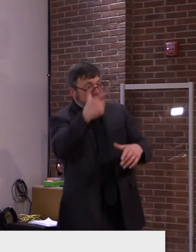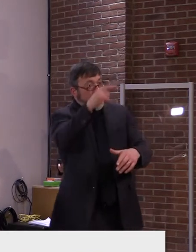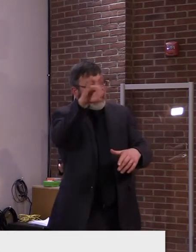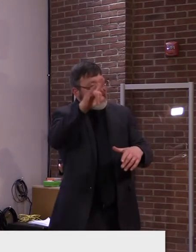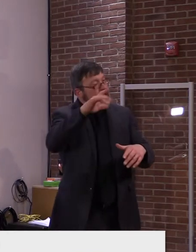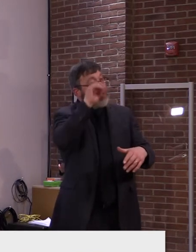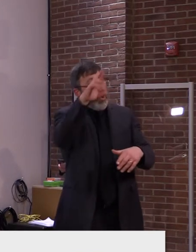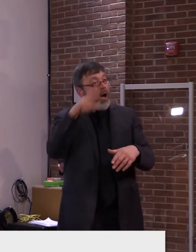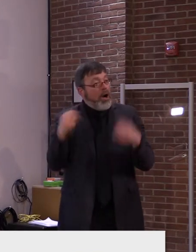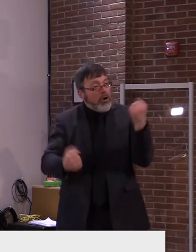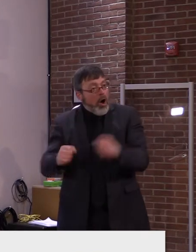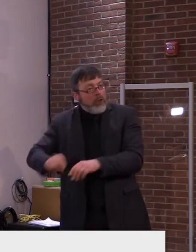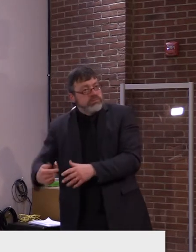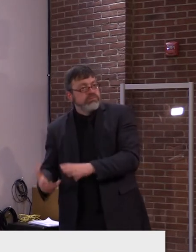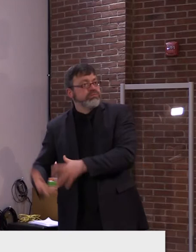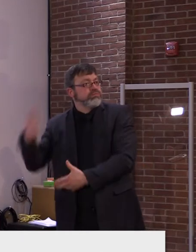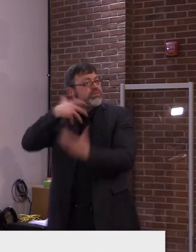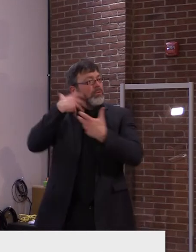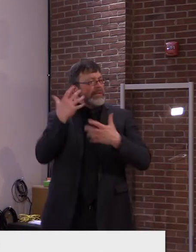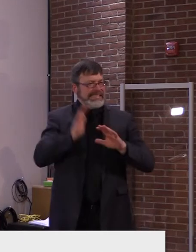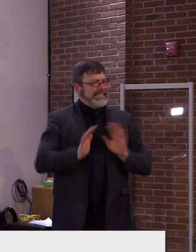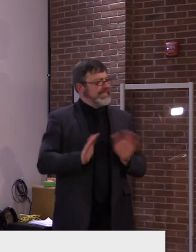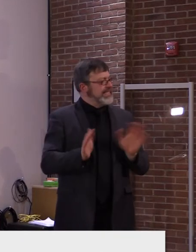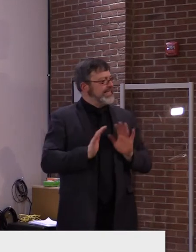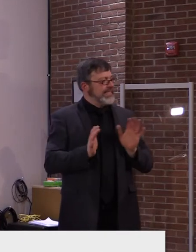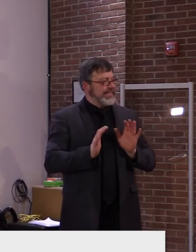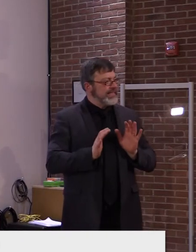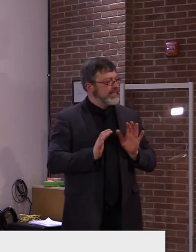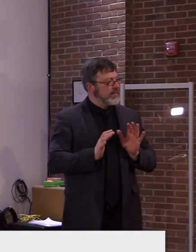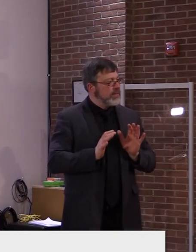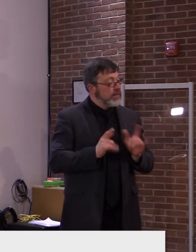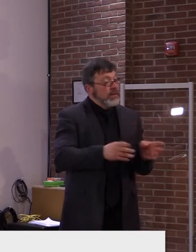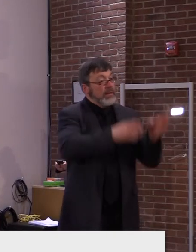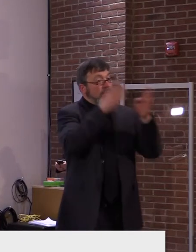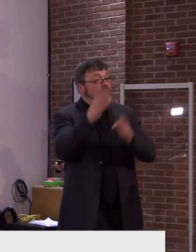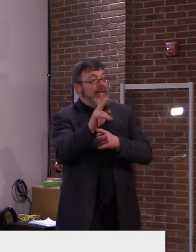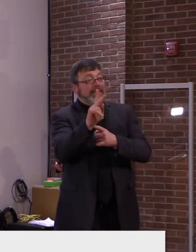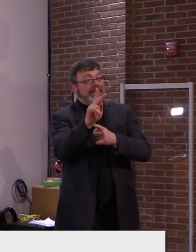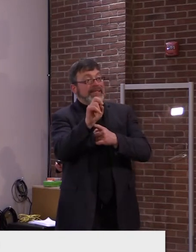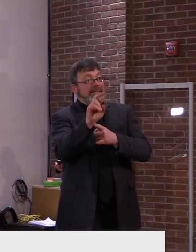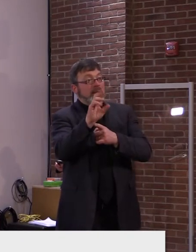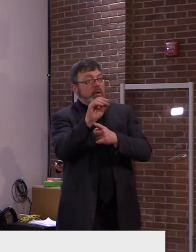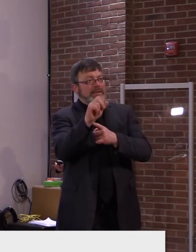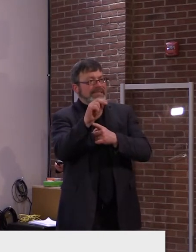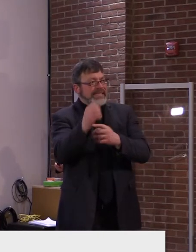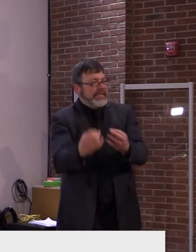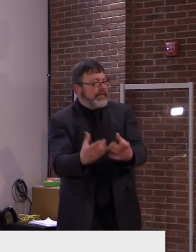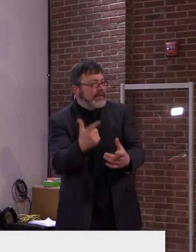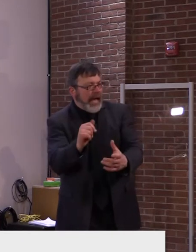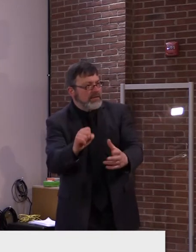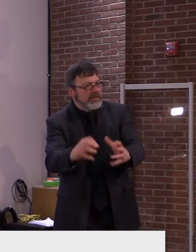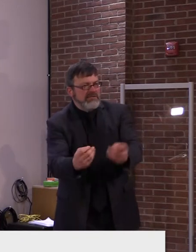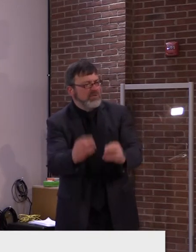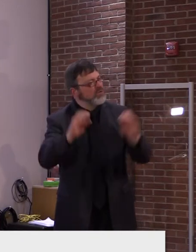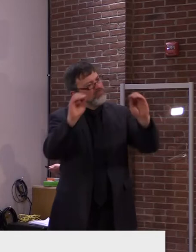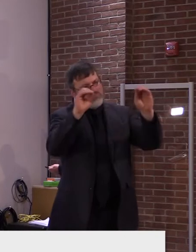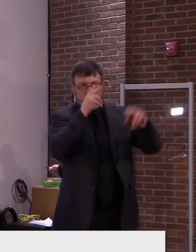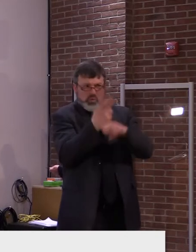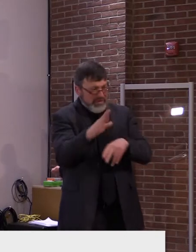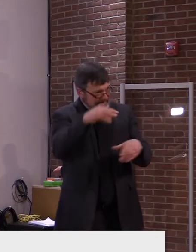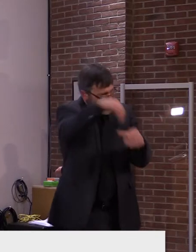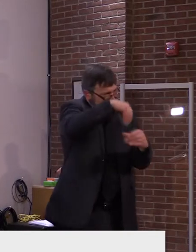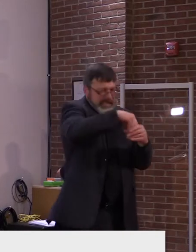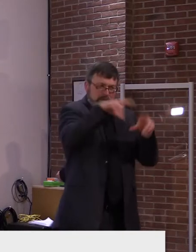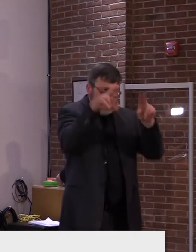sure to clear any snow away from vents of fuel burning equipment so they don't get blocked. Never leave a vehicle running